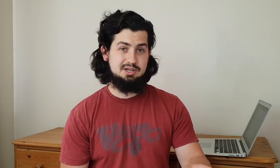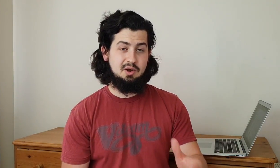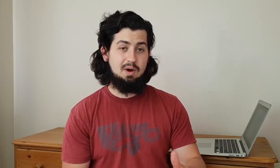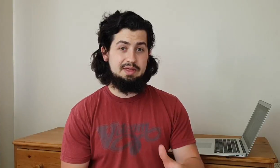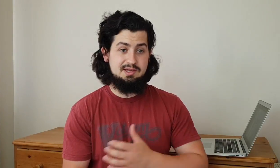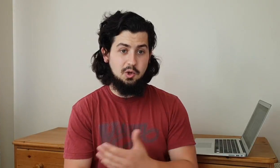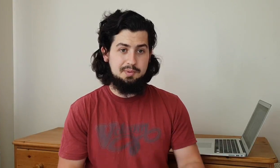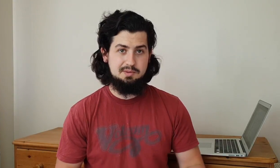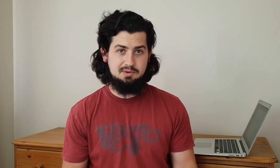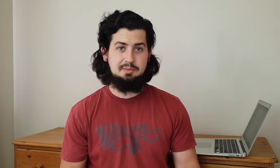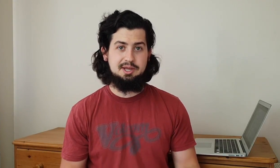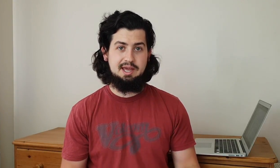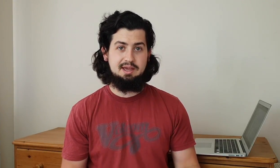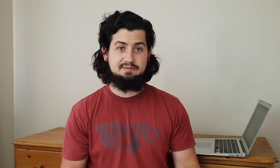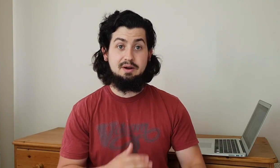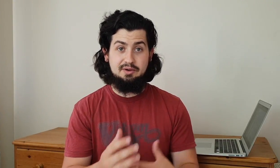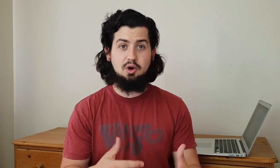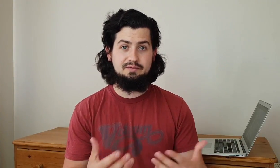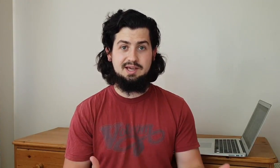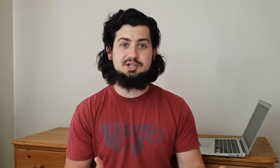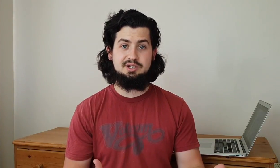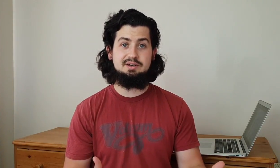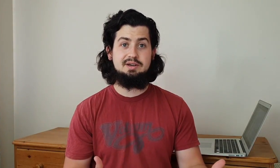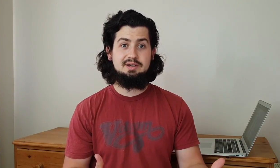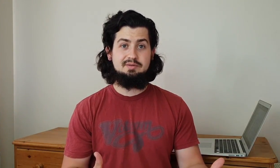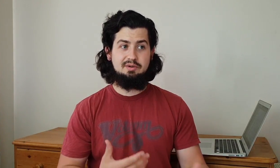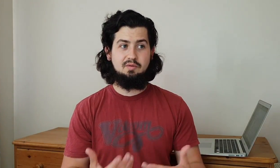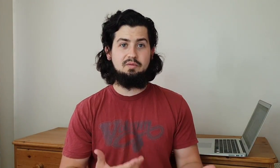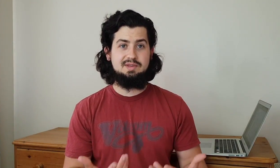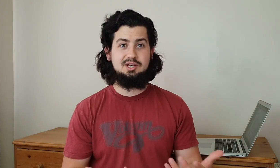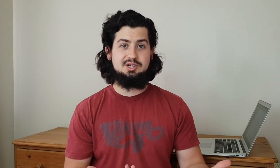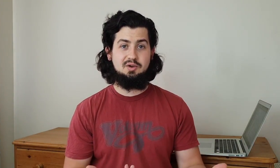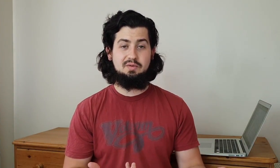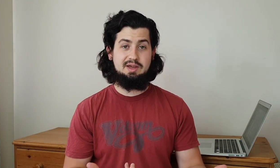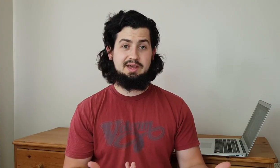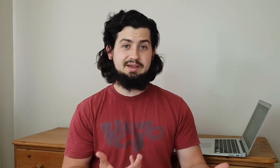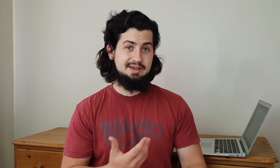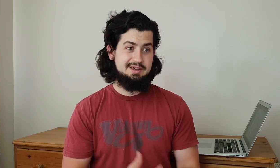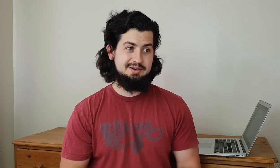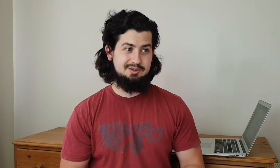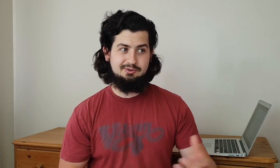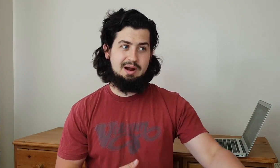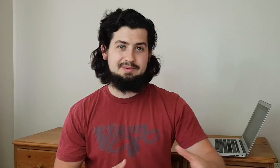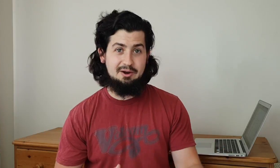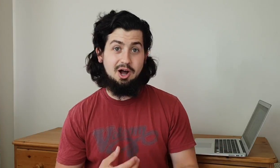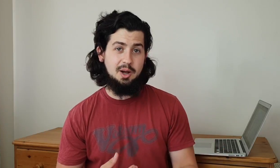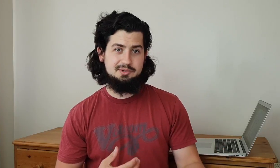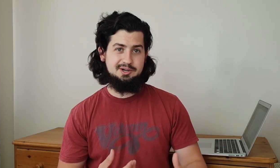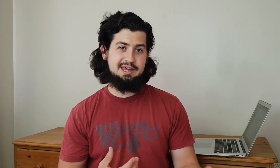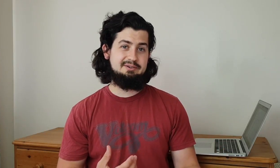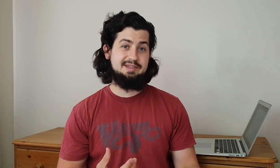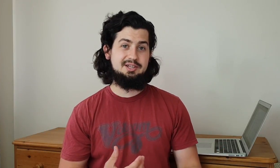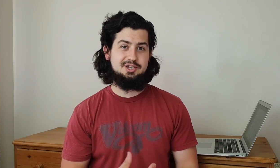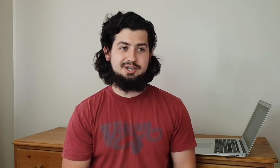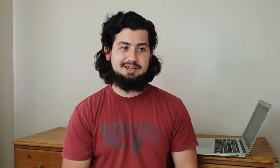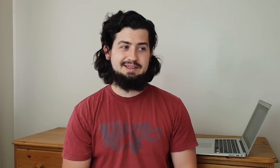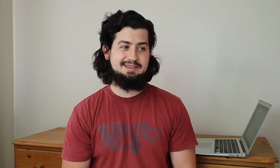in a way that stops them communicating they're having a conversation they're having a conversation over here and you're grabbing their arms trying to get their attention like that's